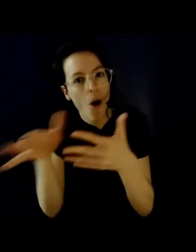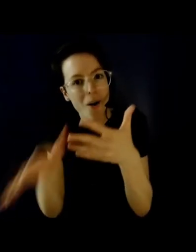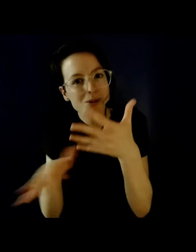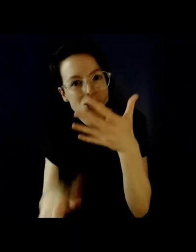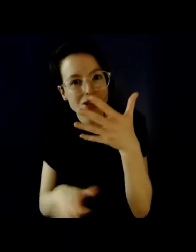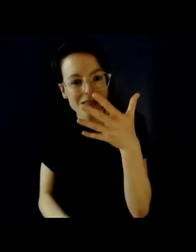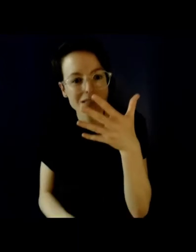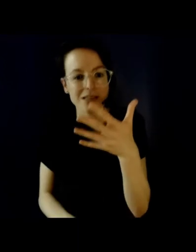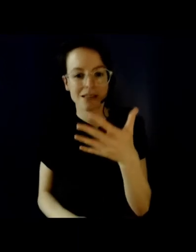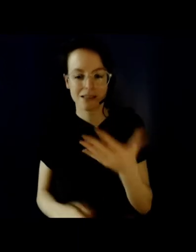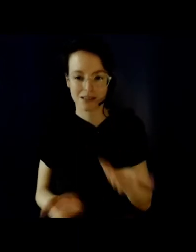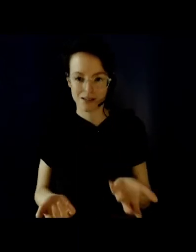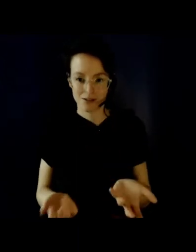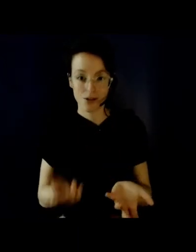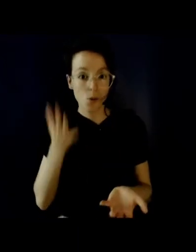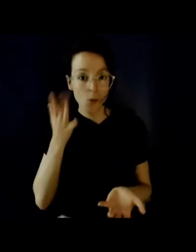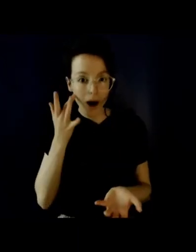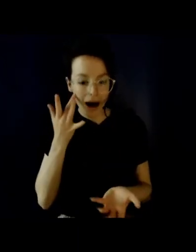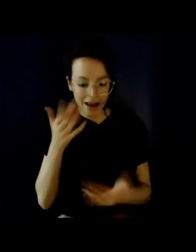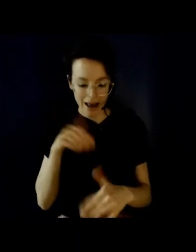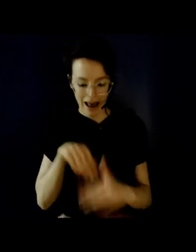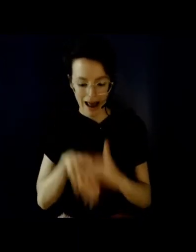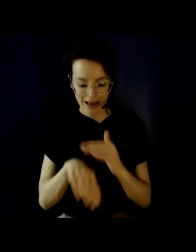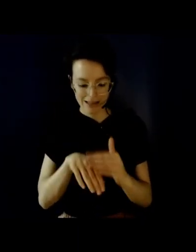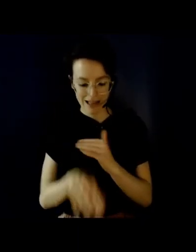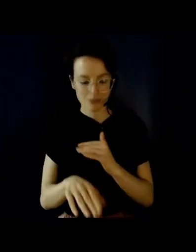the most accessible option is options.